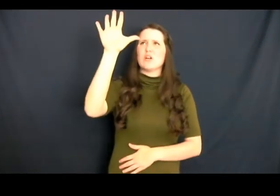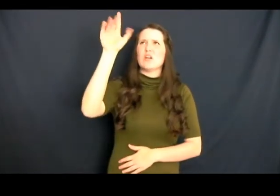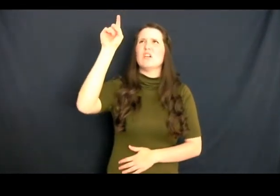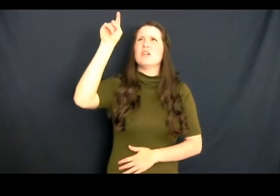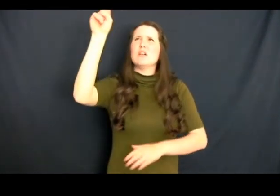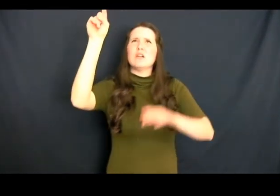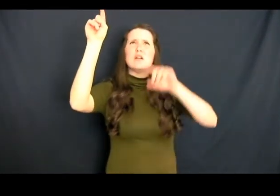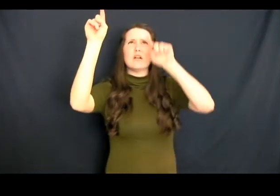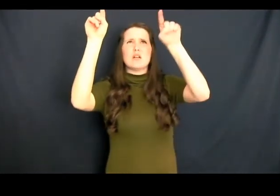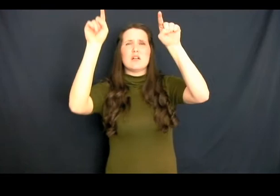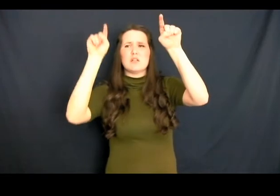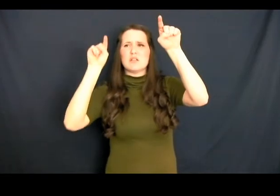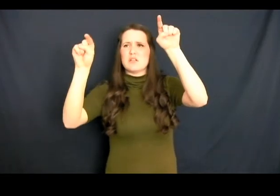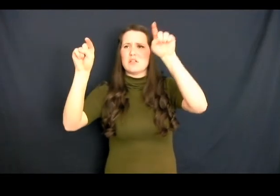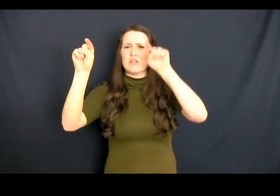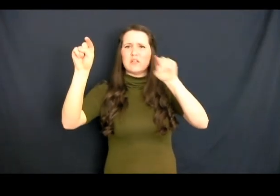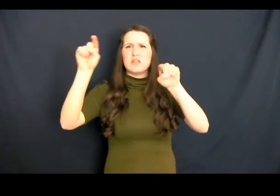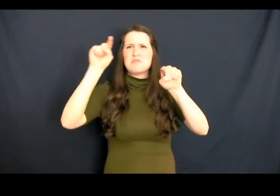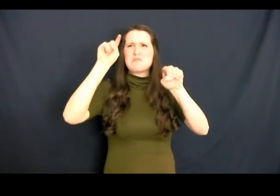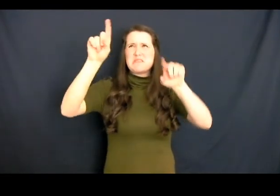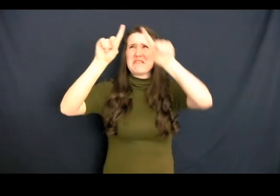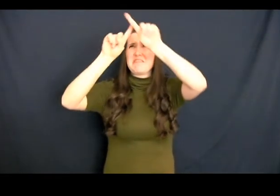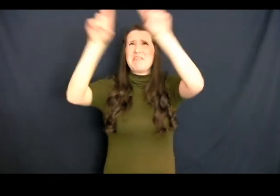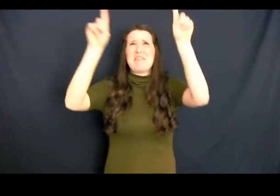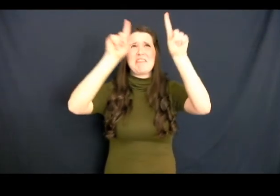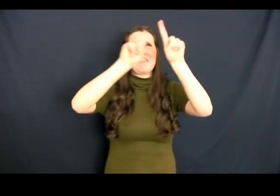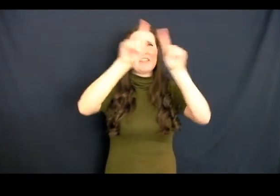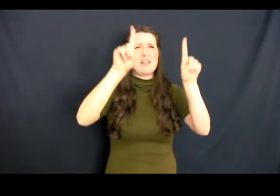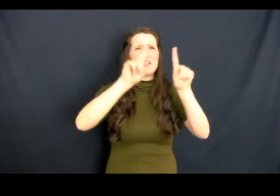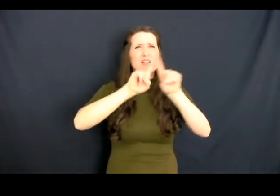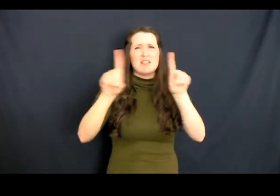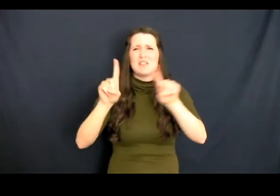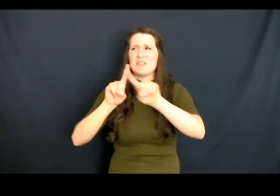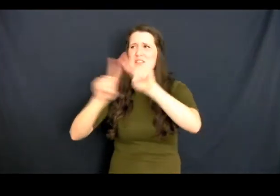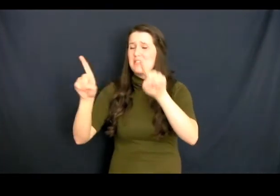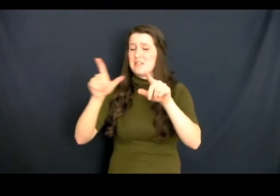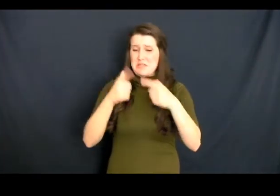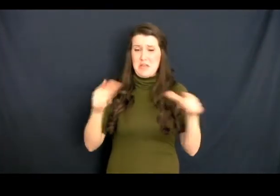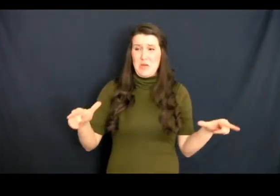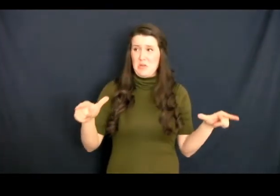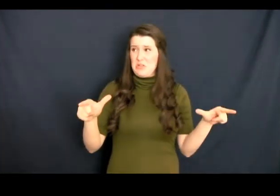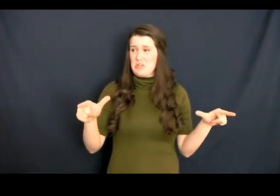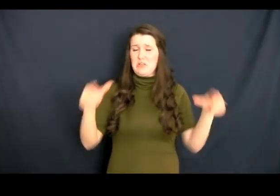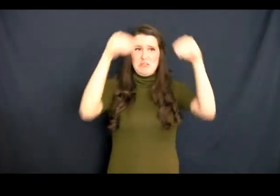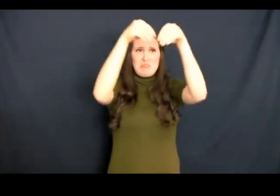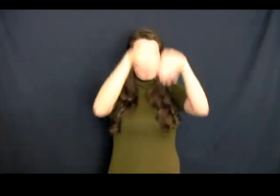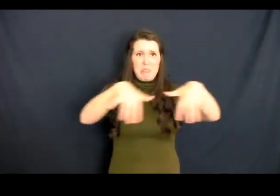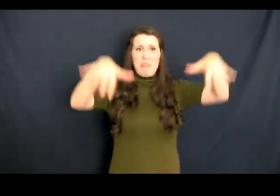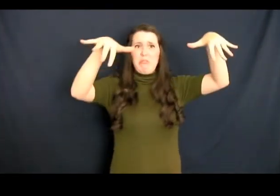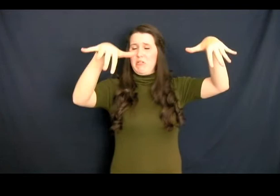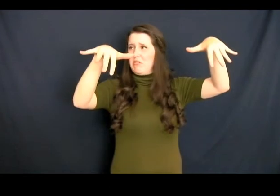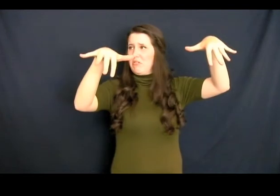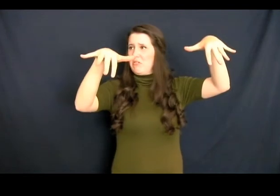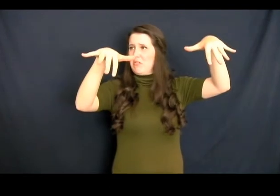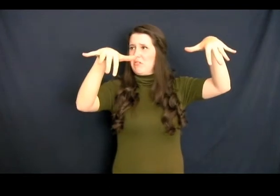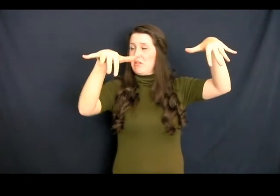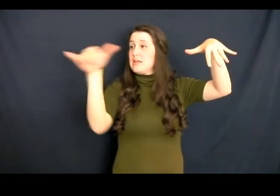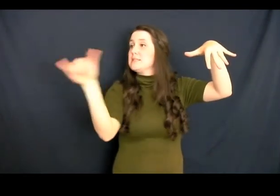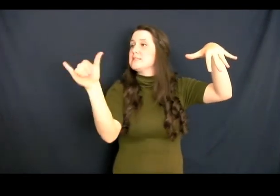That's an okay impression, but that's Cantonese. It's Mandarin. There's a difference. Like different factions of the queer community. You see,